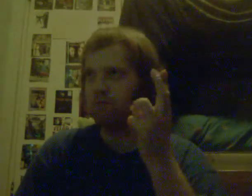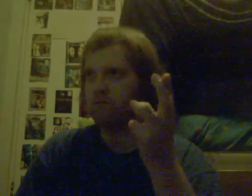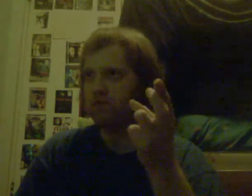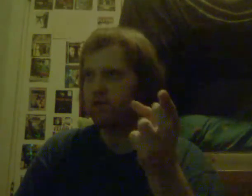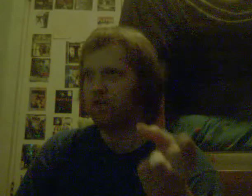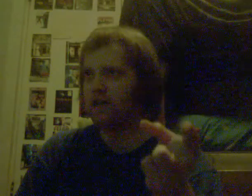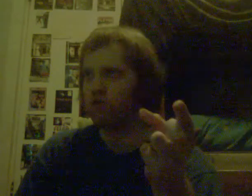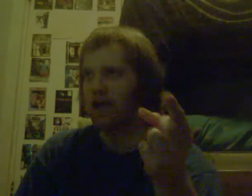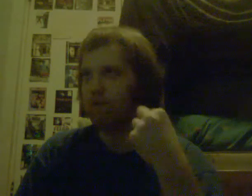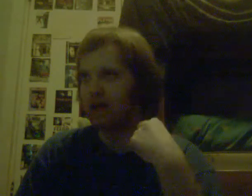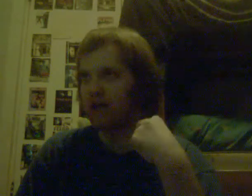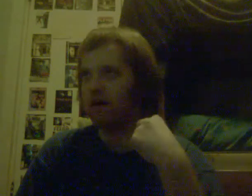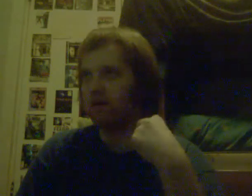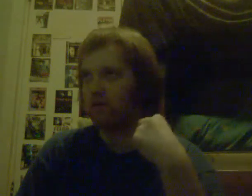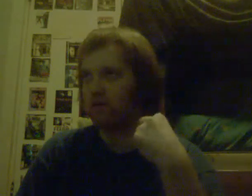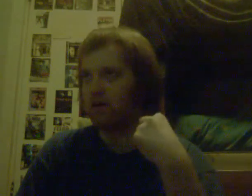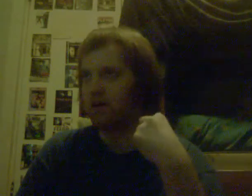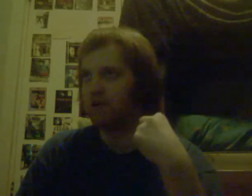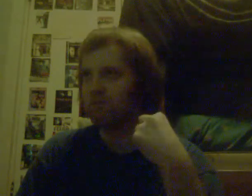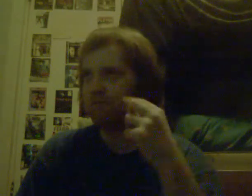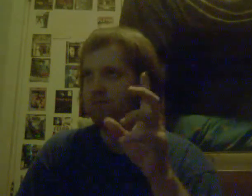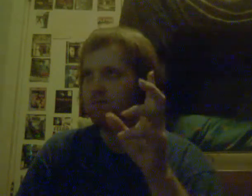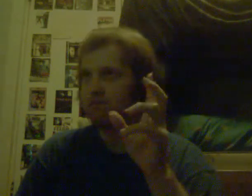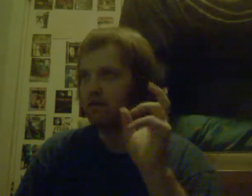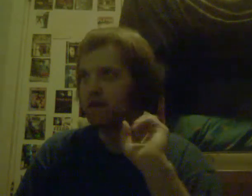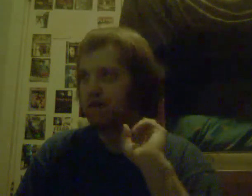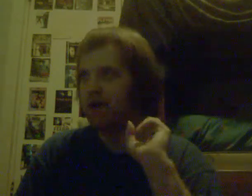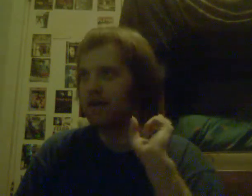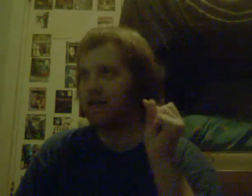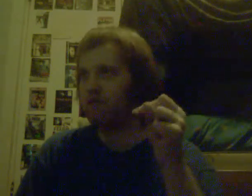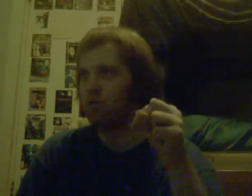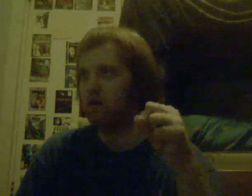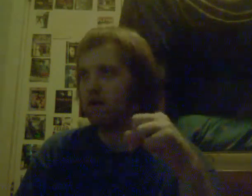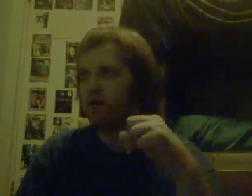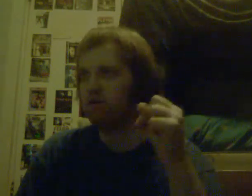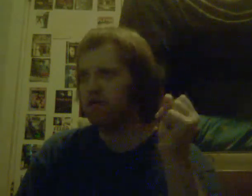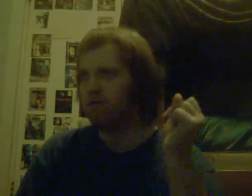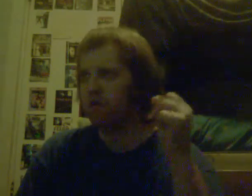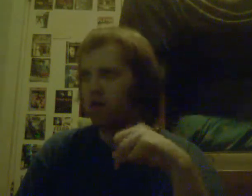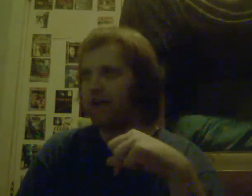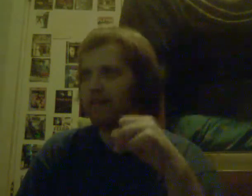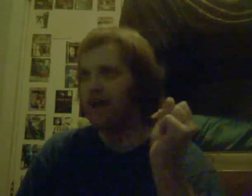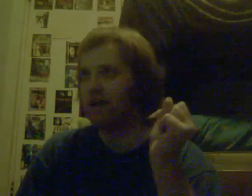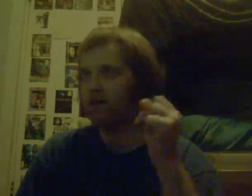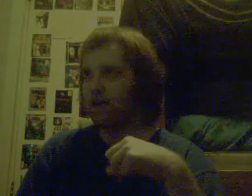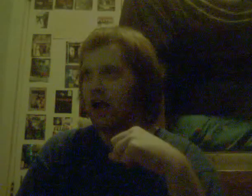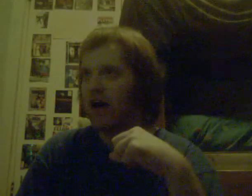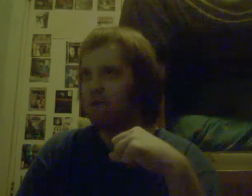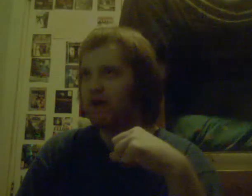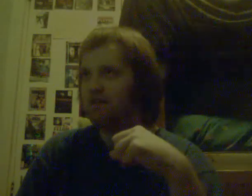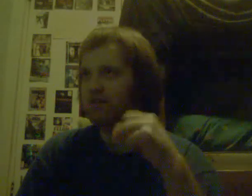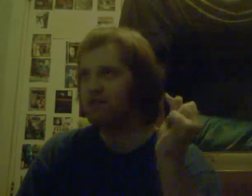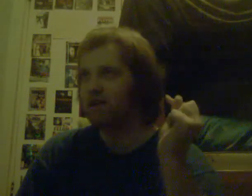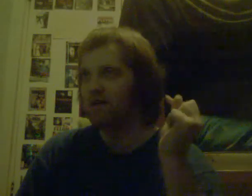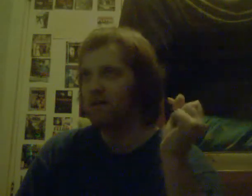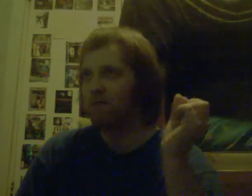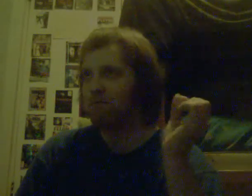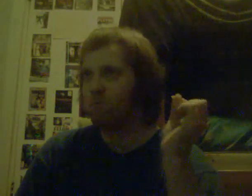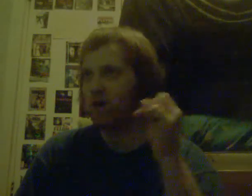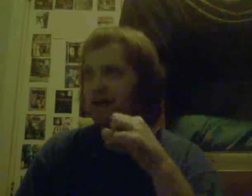video game that i like to play and then if you if you write down in the comments what